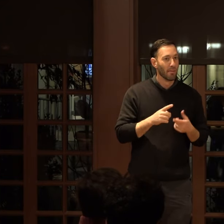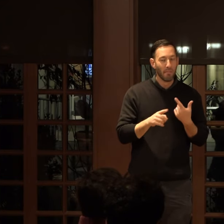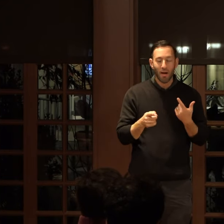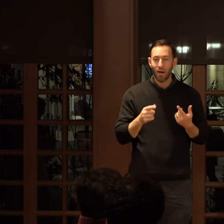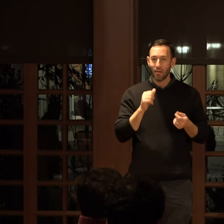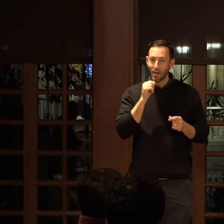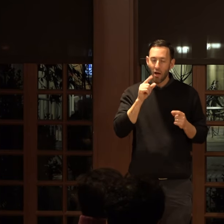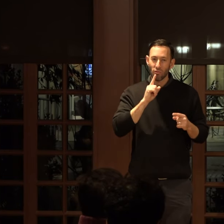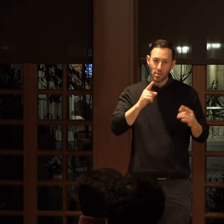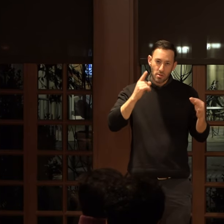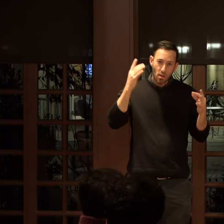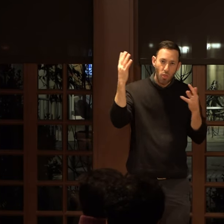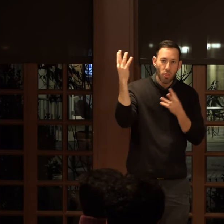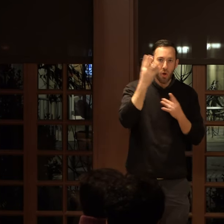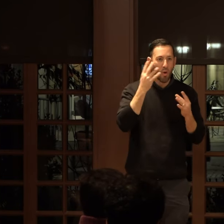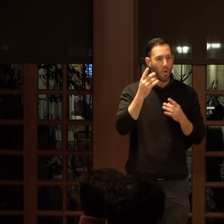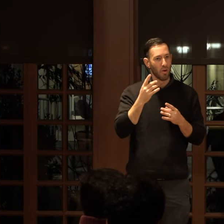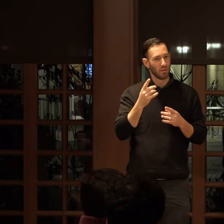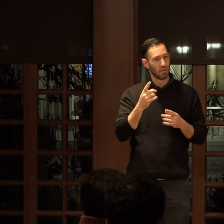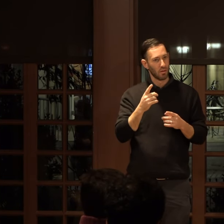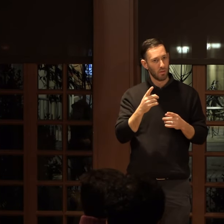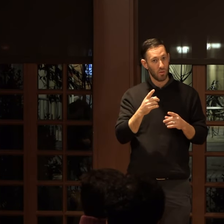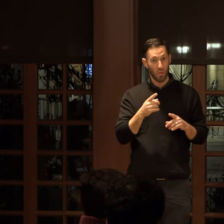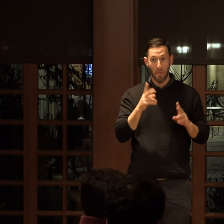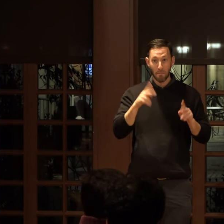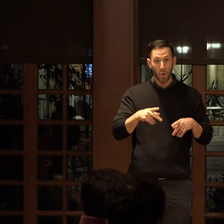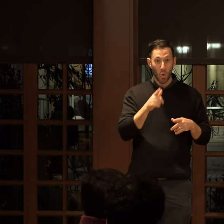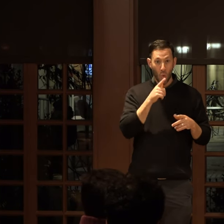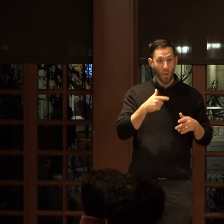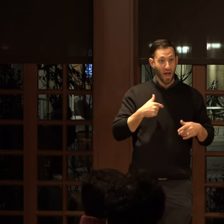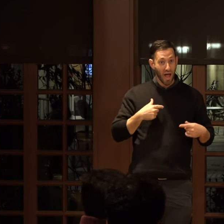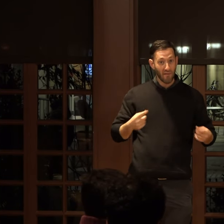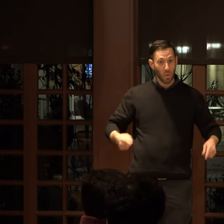thought process through like what one step means for someone on wheels.